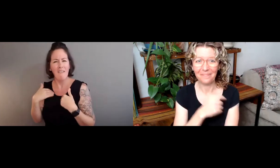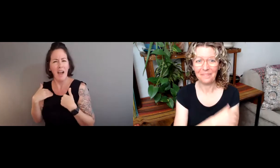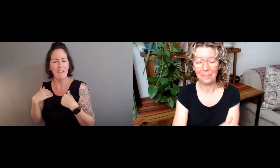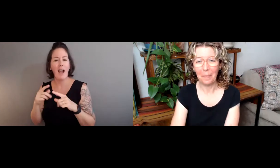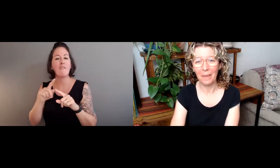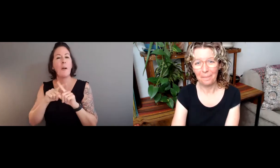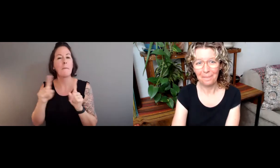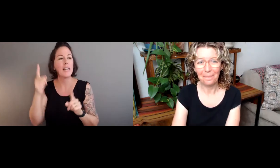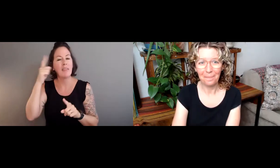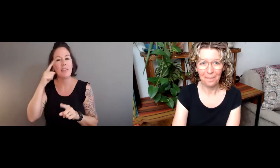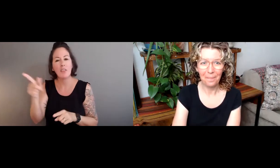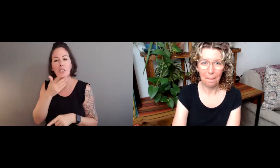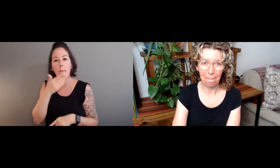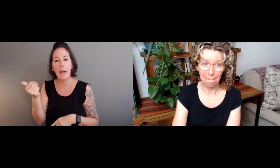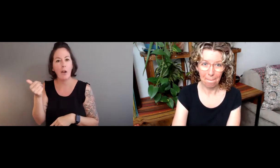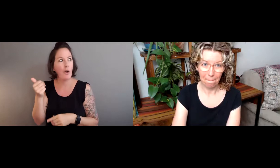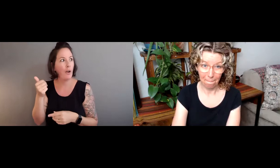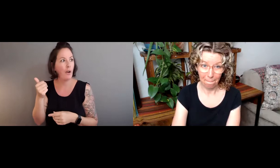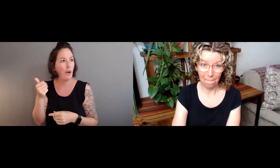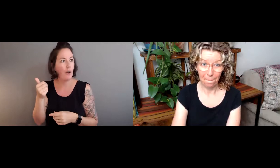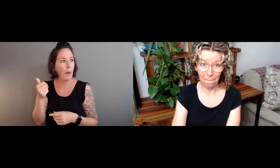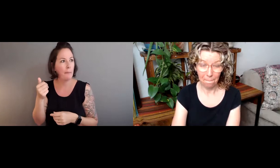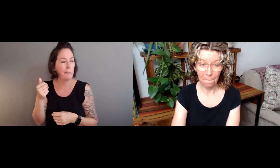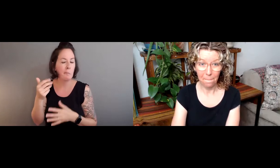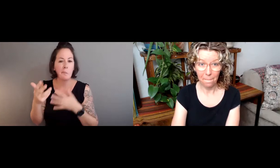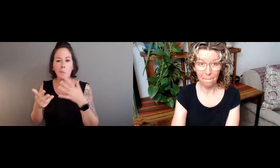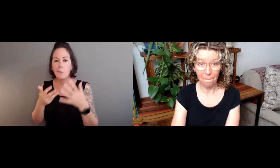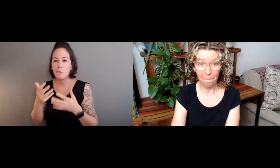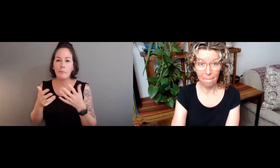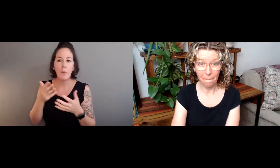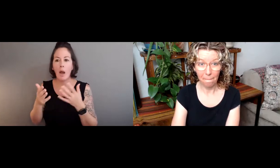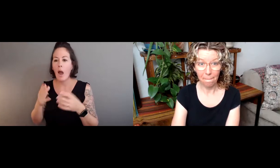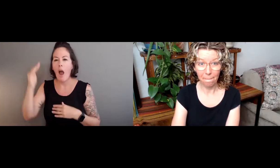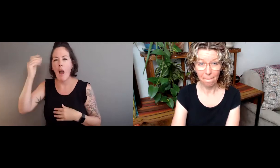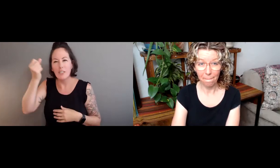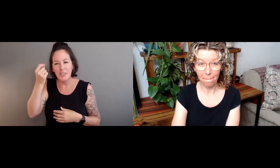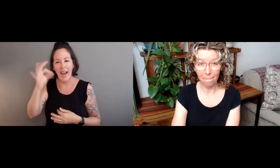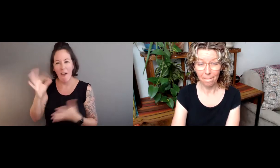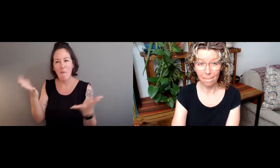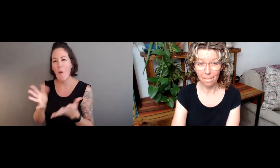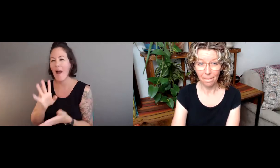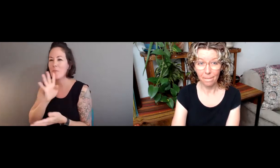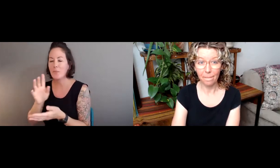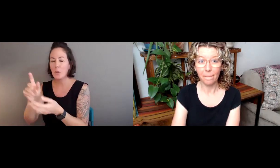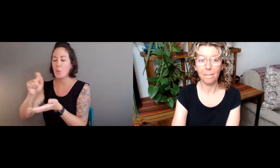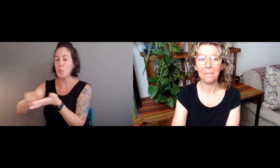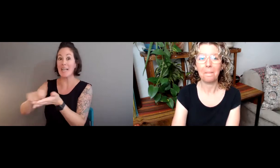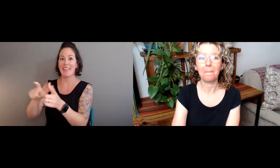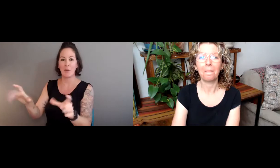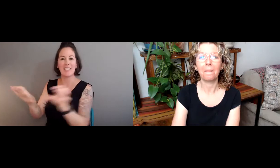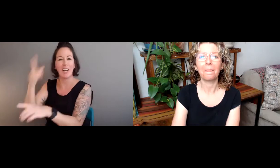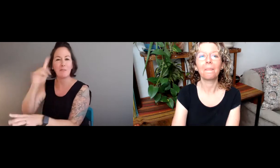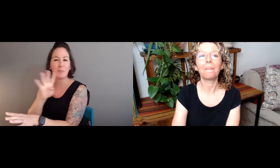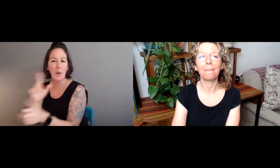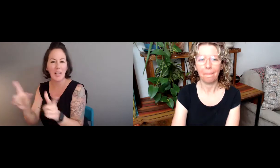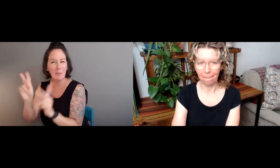movements. We're missing prosody. And there are labels that we can put into the data for that. But we're missing an